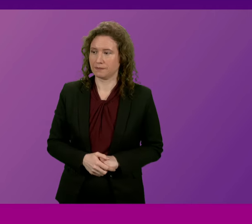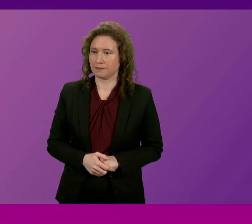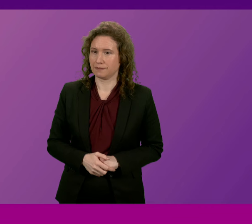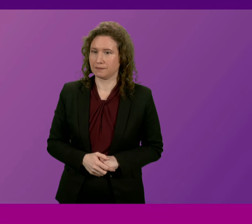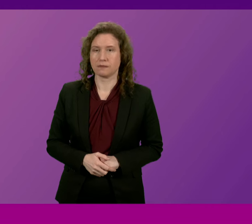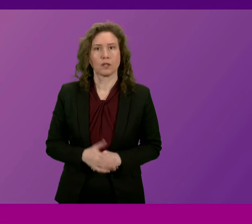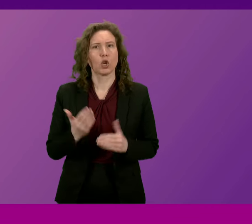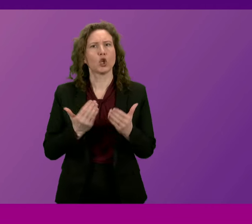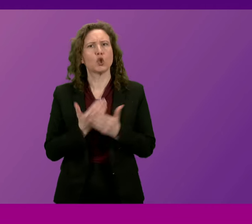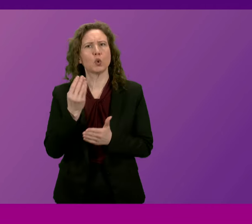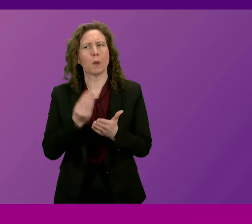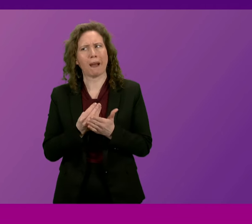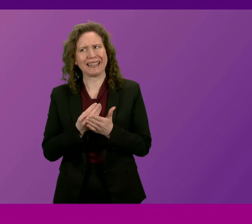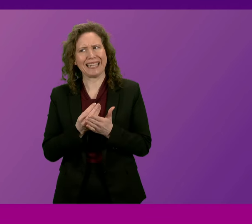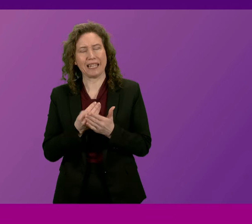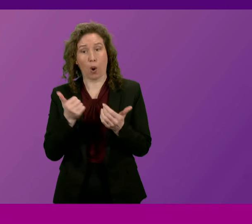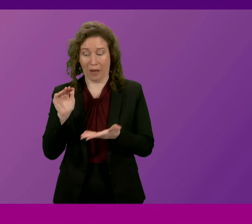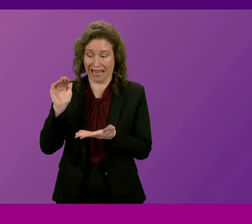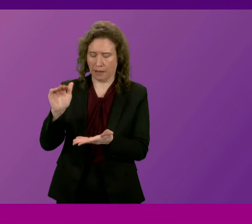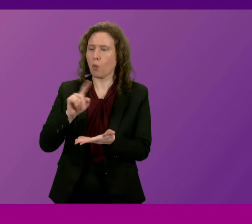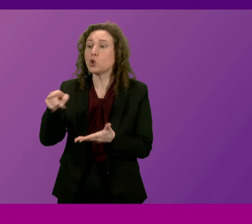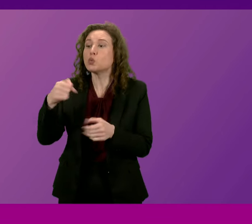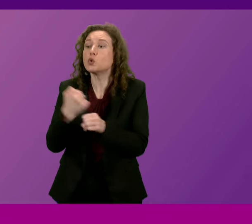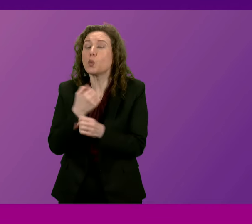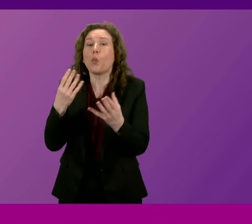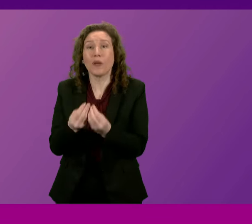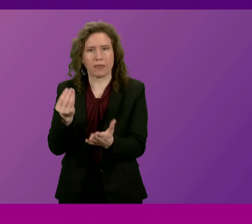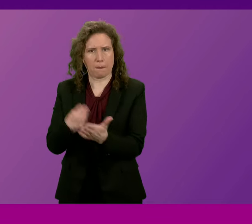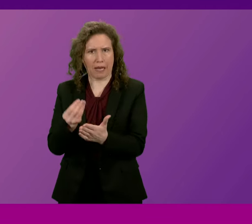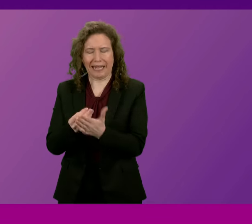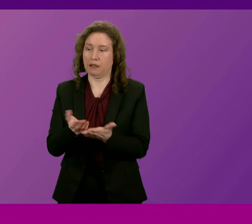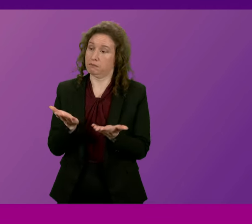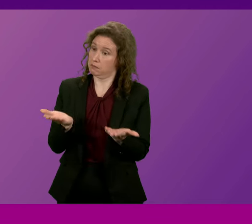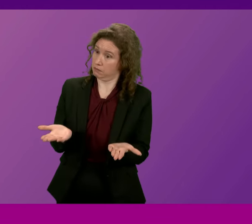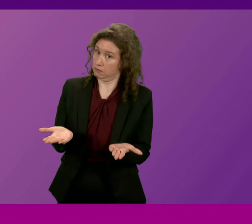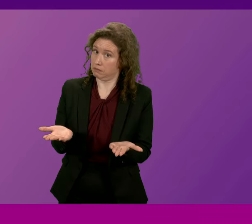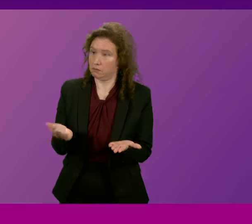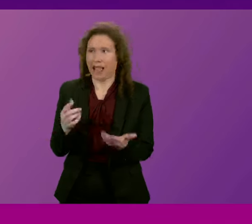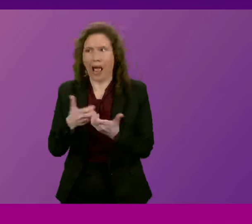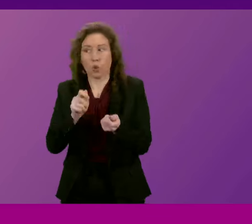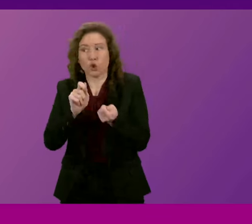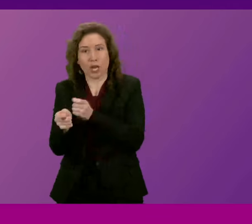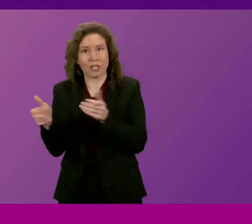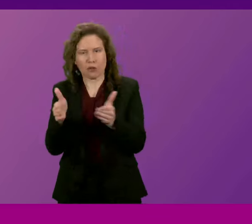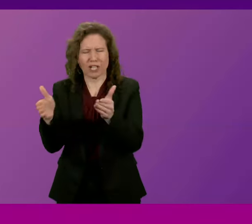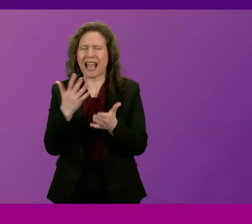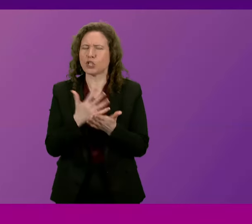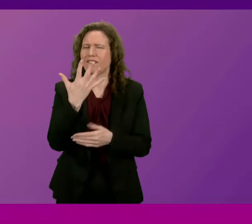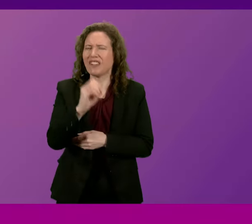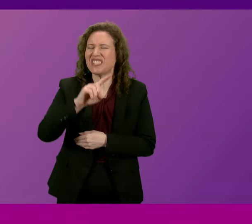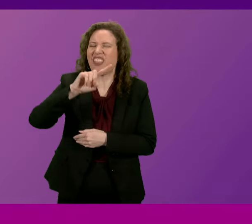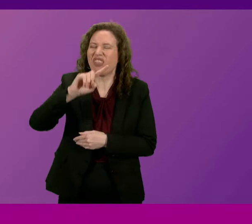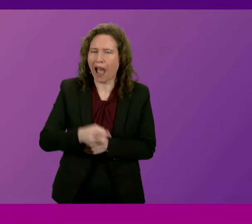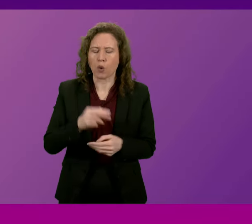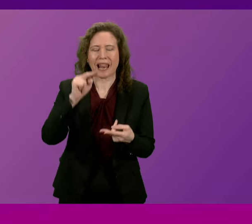New money is one thing, what you do with that money to change the direction of our country is another, and there's actually 50,000 fewer